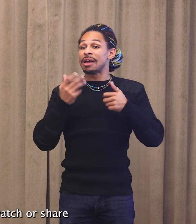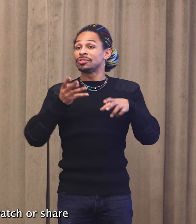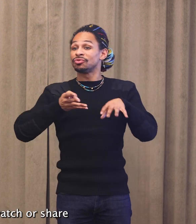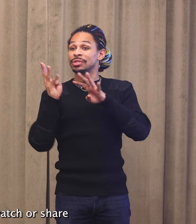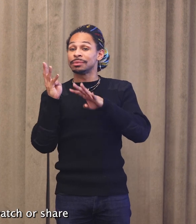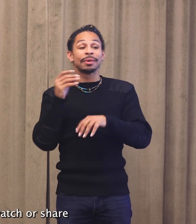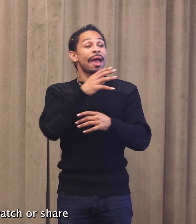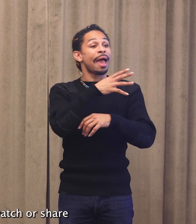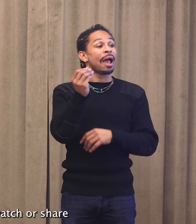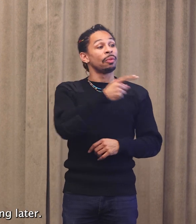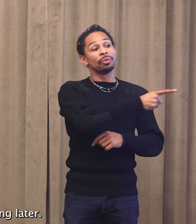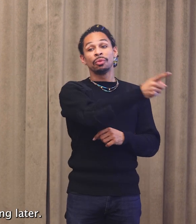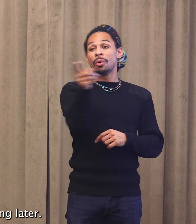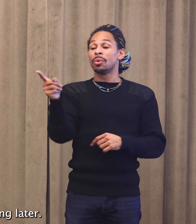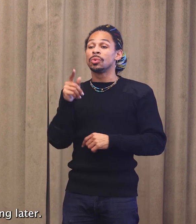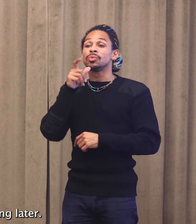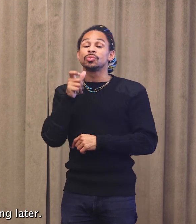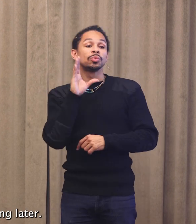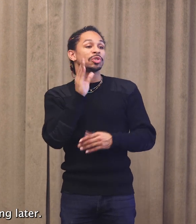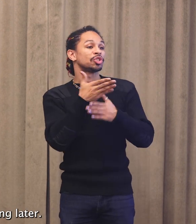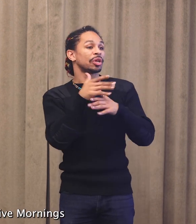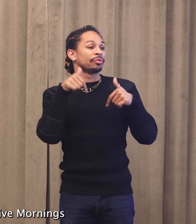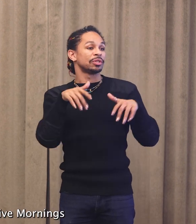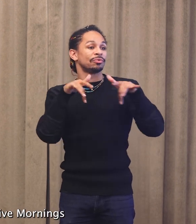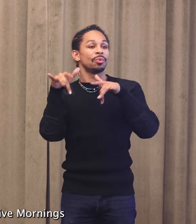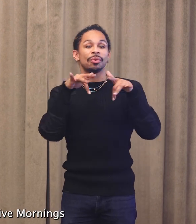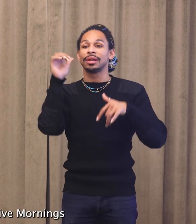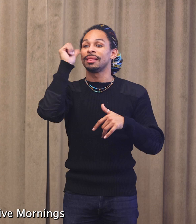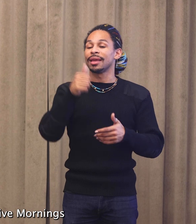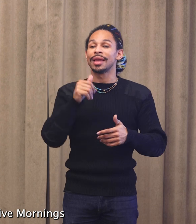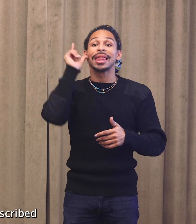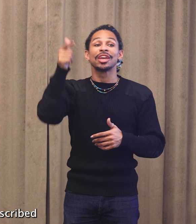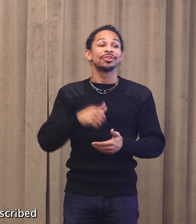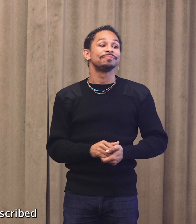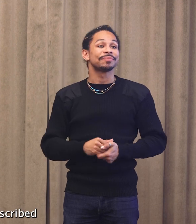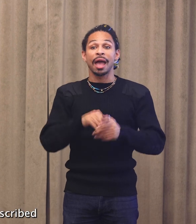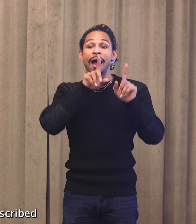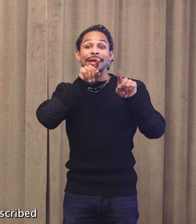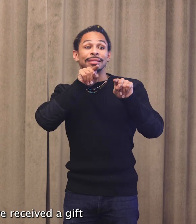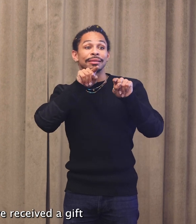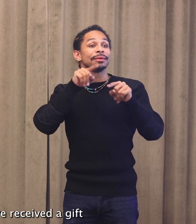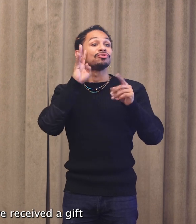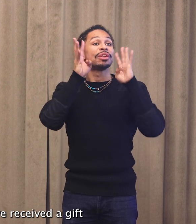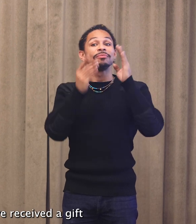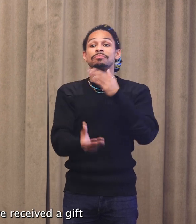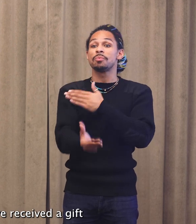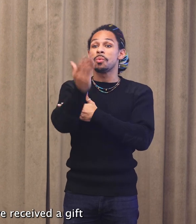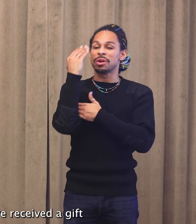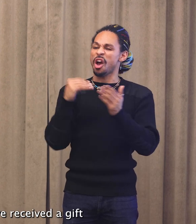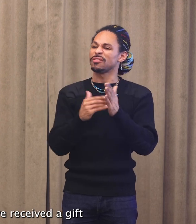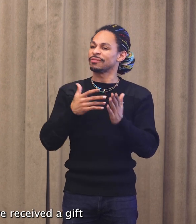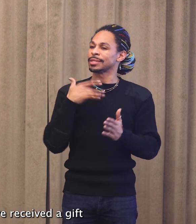and those who watch or share this recording later. Attending creative mornings is often described as feeling